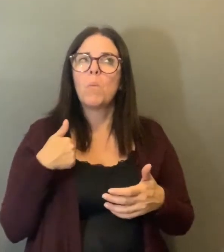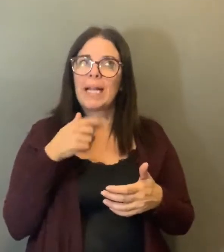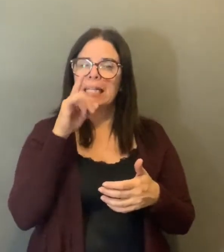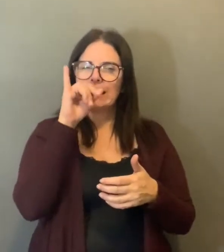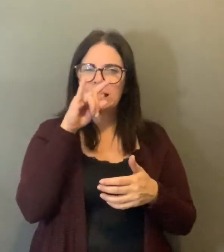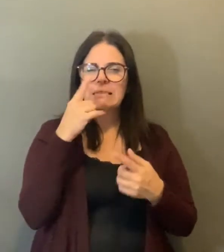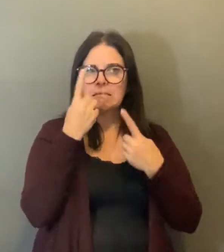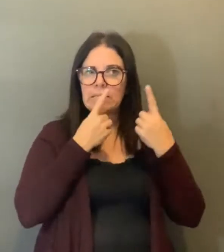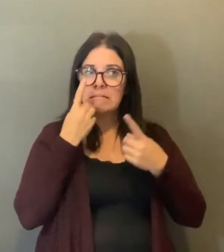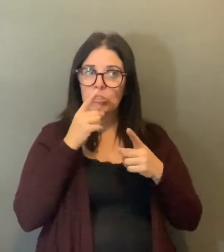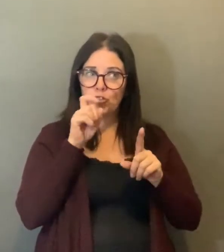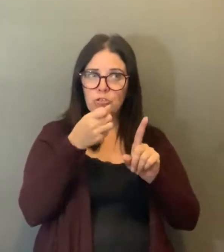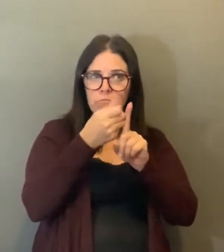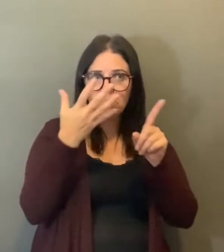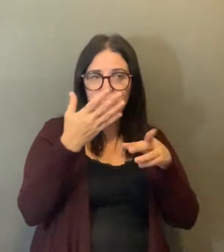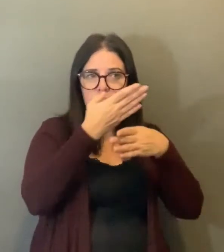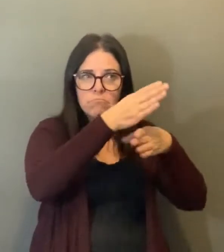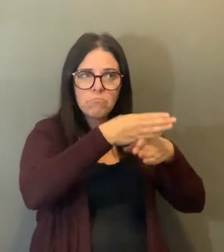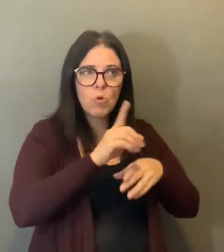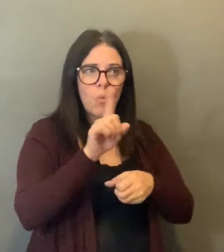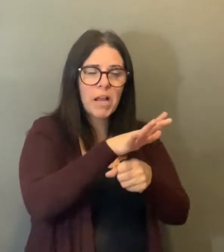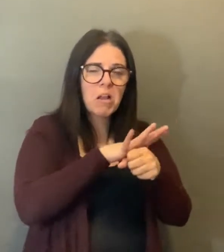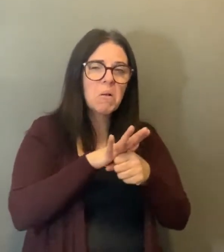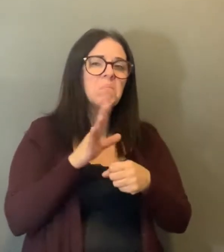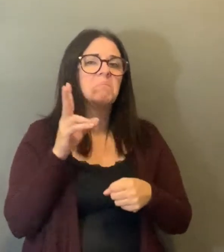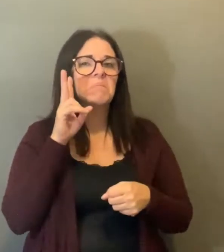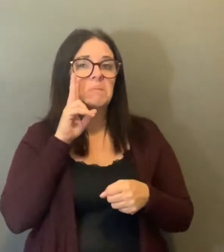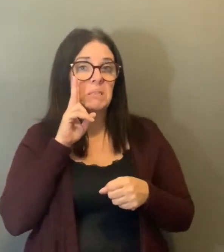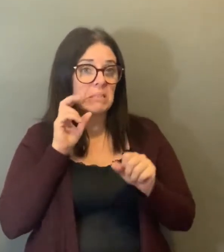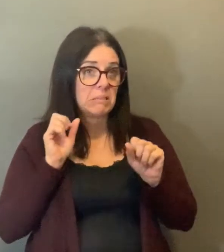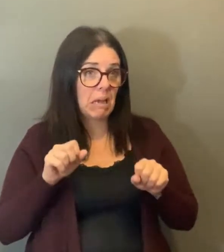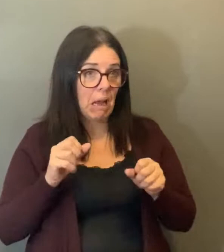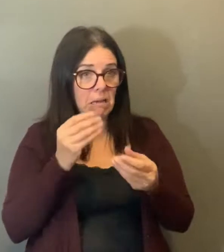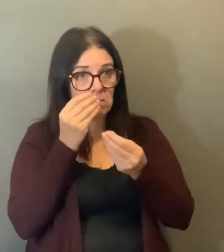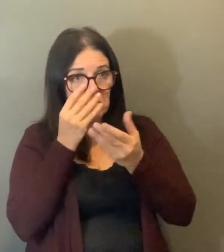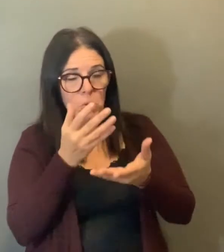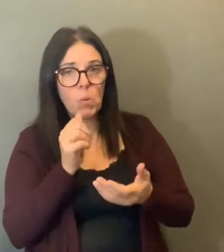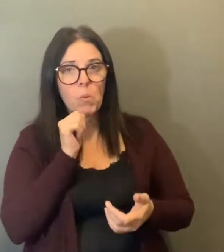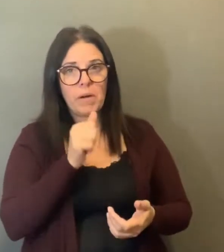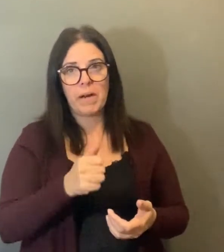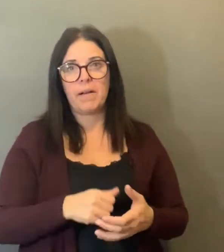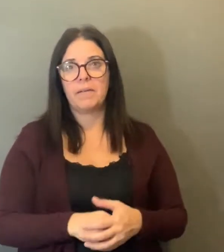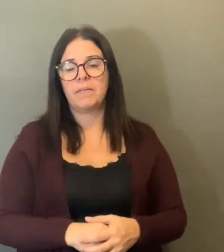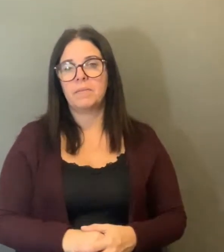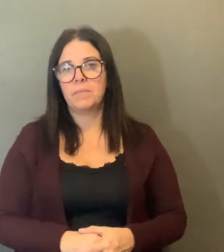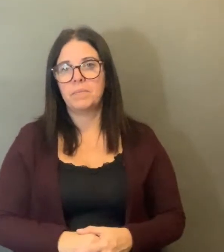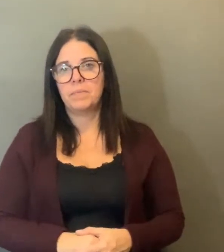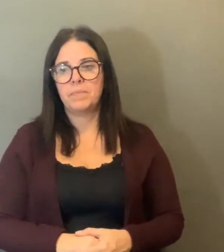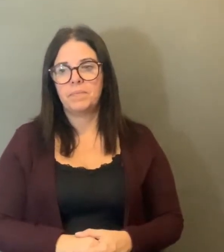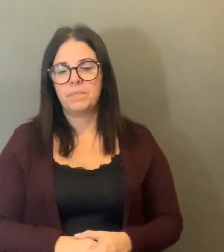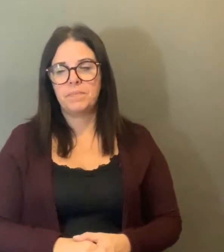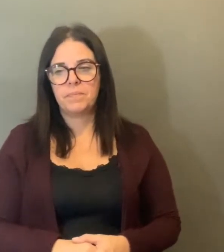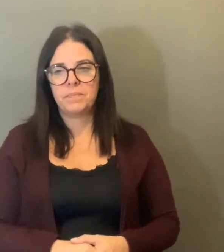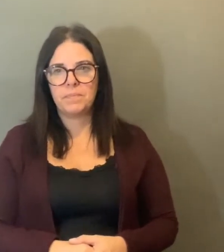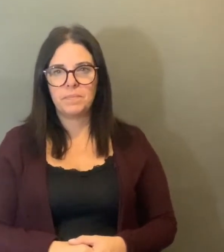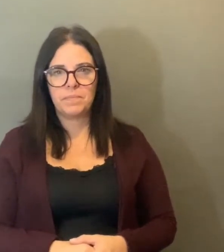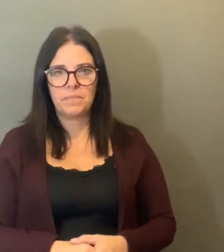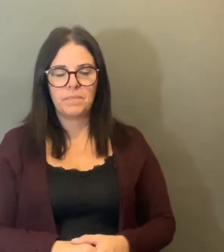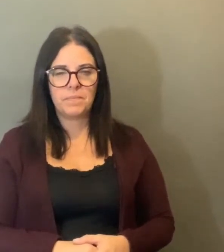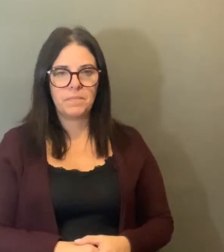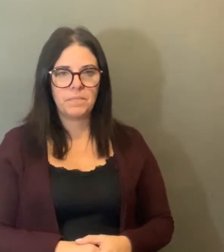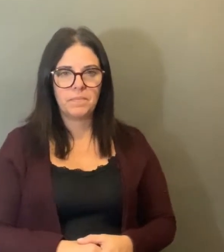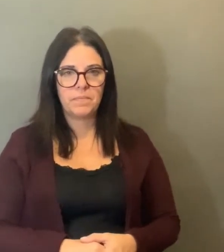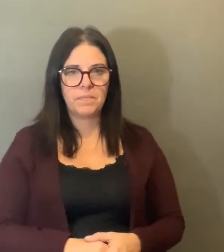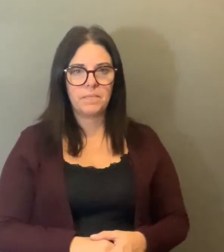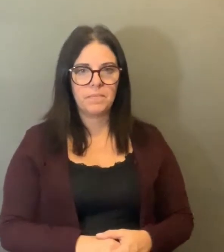to any resident anywhere they're living. But we considered providing the breakdown, and we will